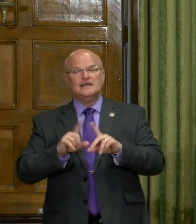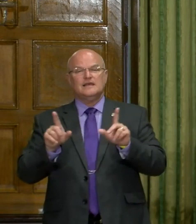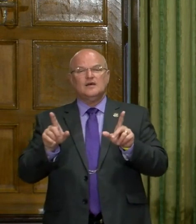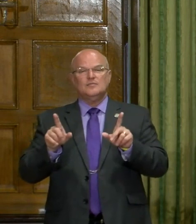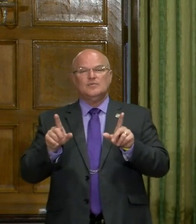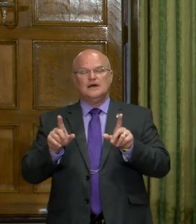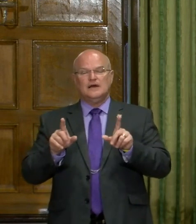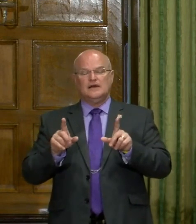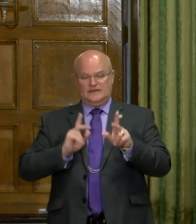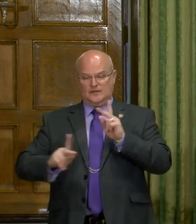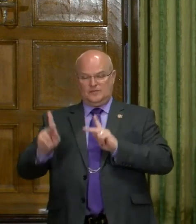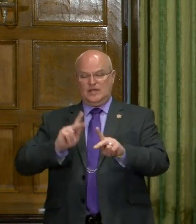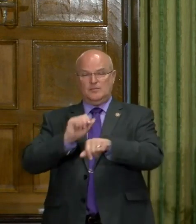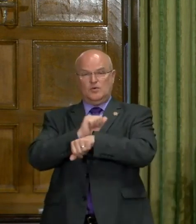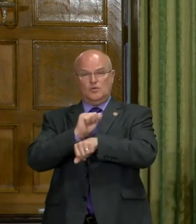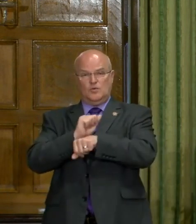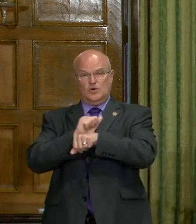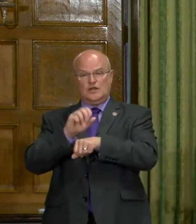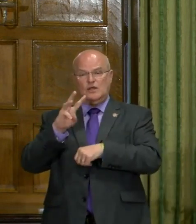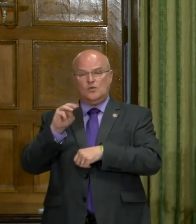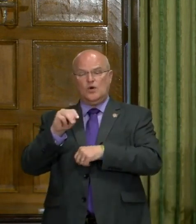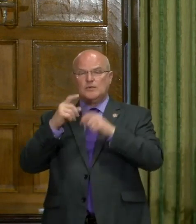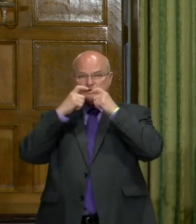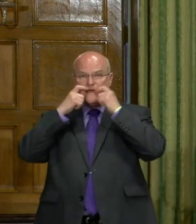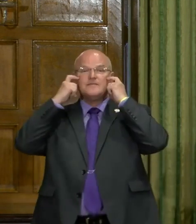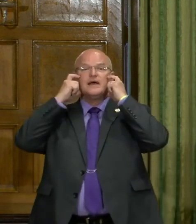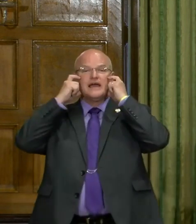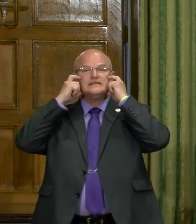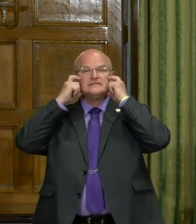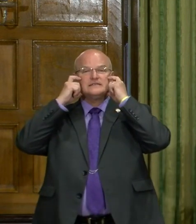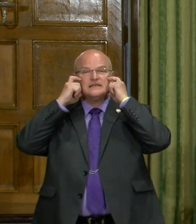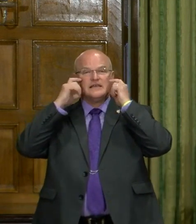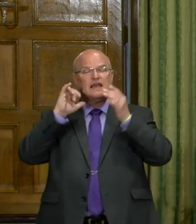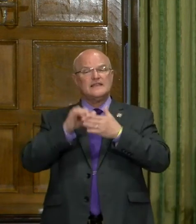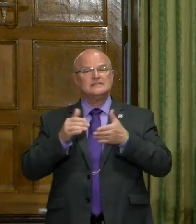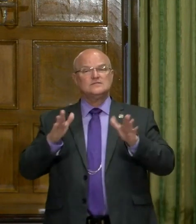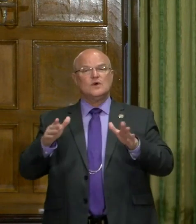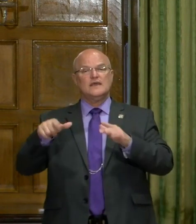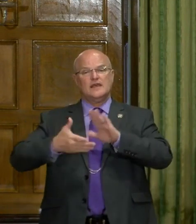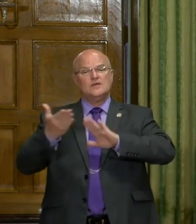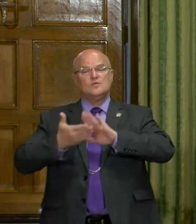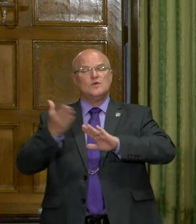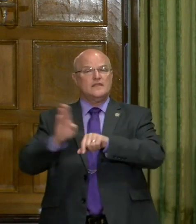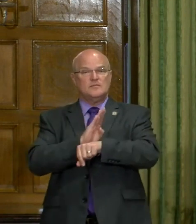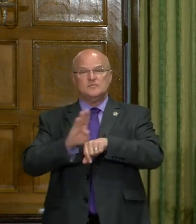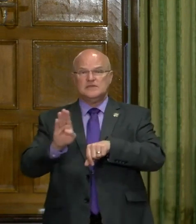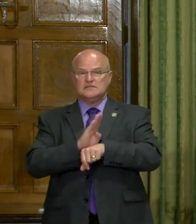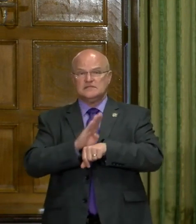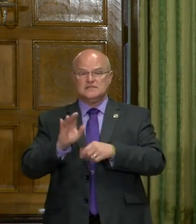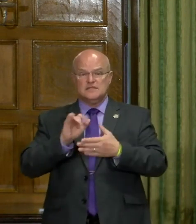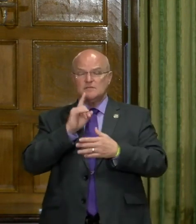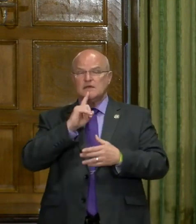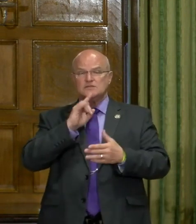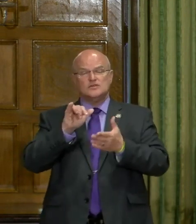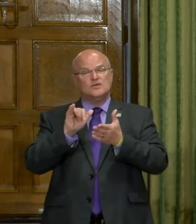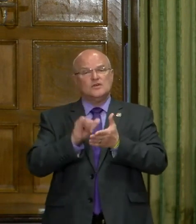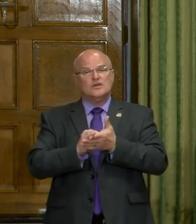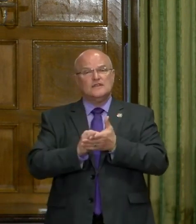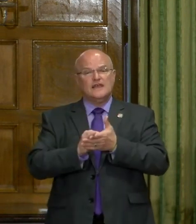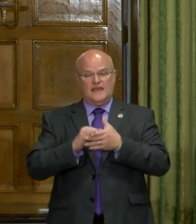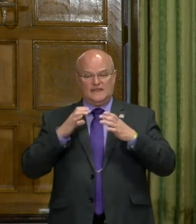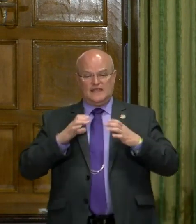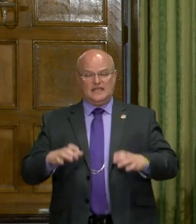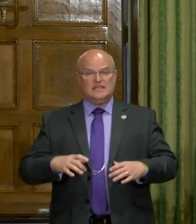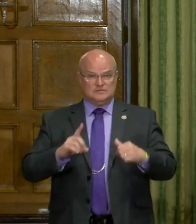their, their personnel wearing masks, that's, uh, that's a way that they run the business, which is to make sure that